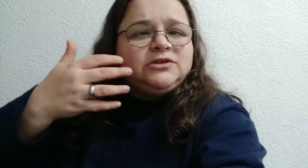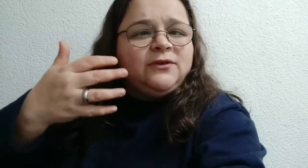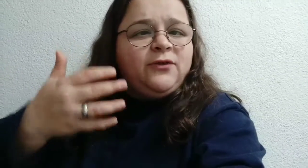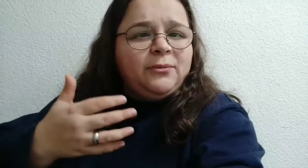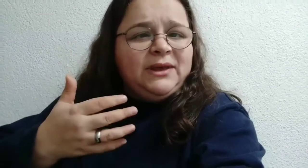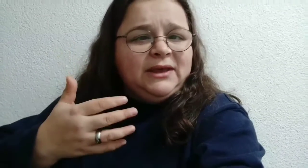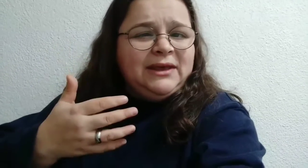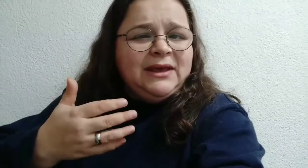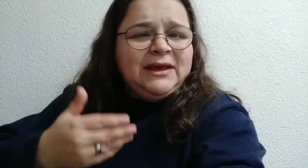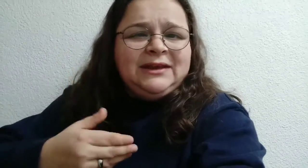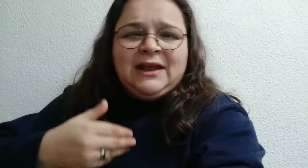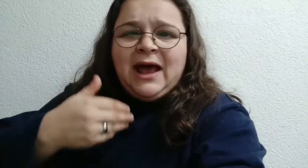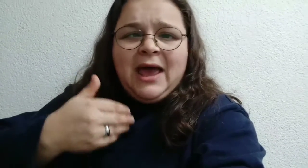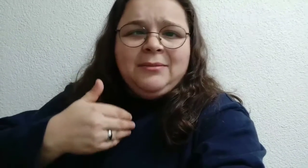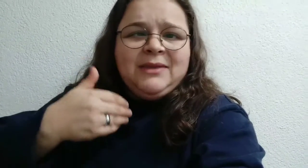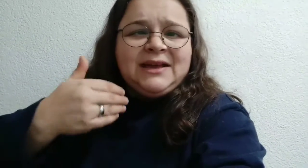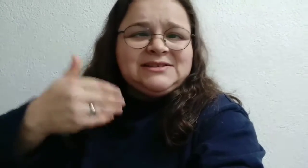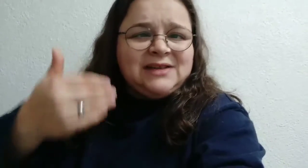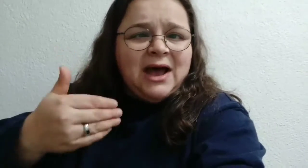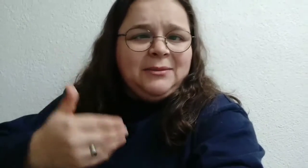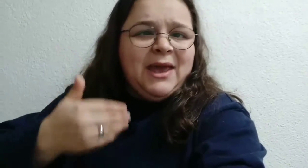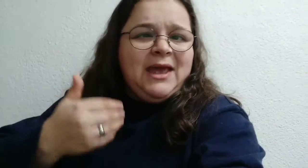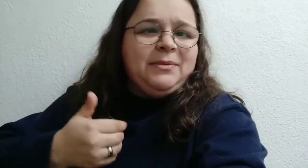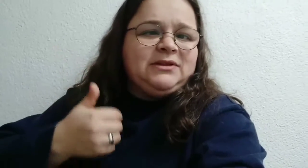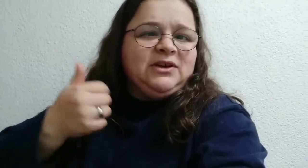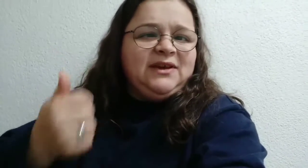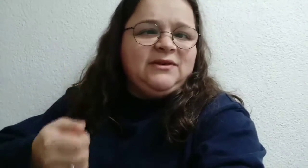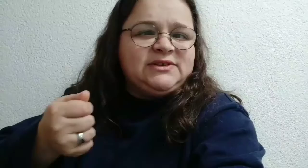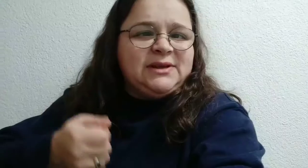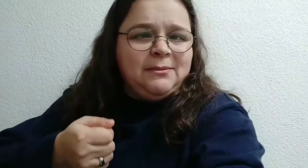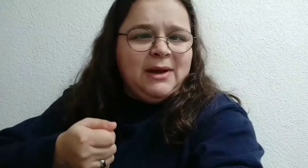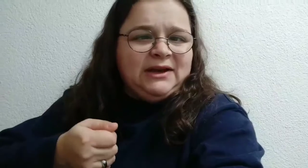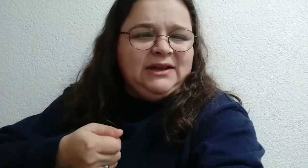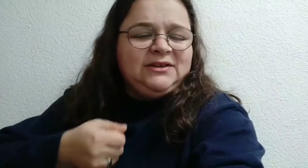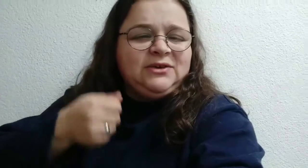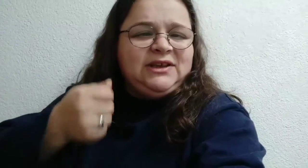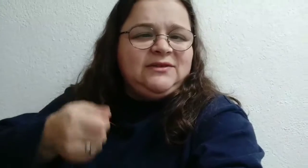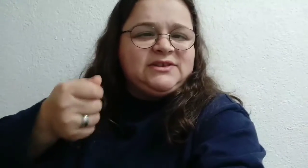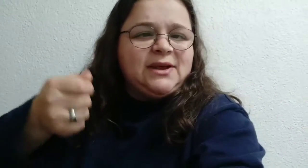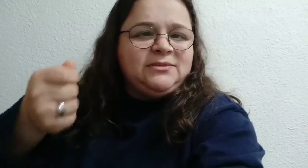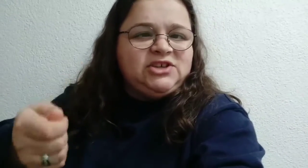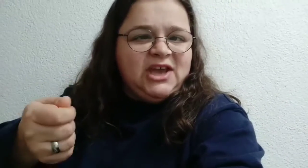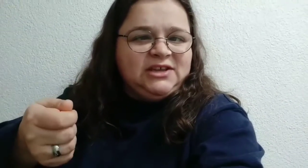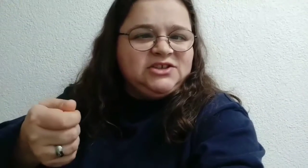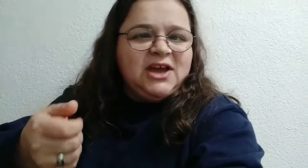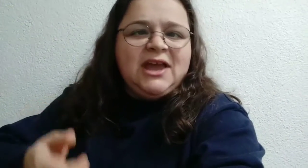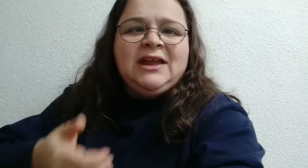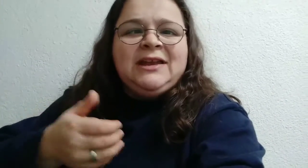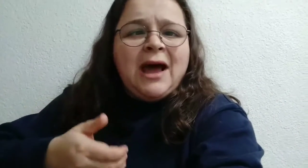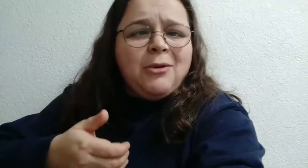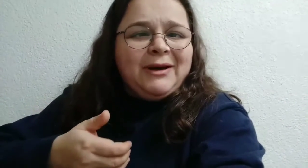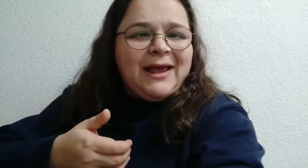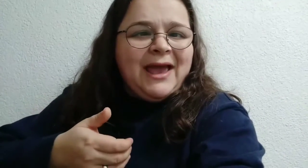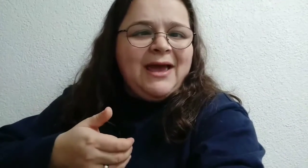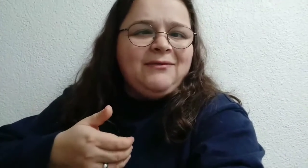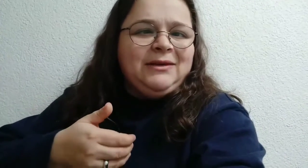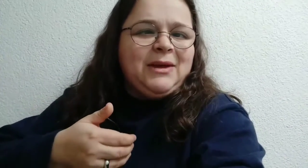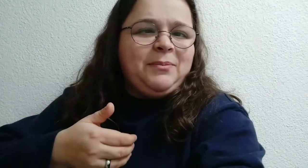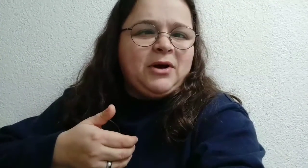also for me that I am next time able to give you some money, to give you some change. Now what I have in my